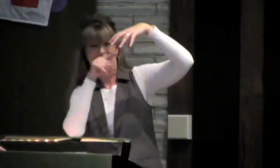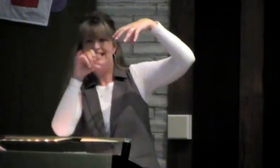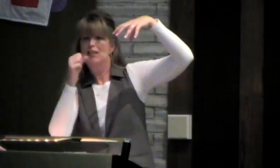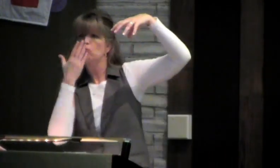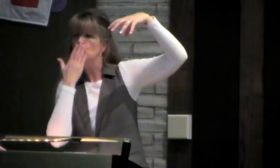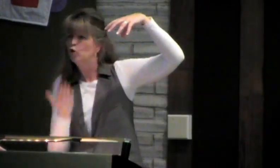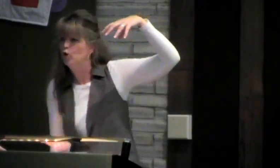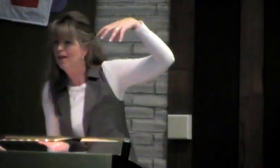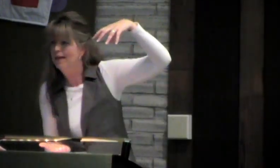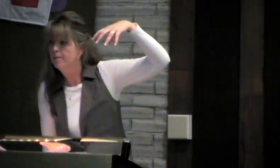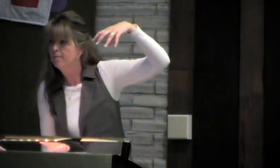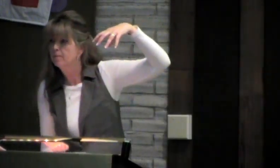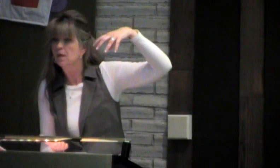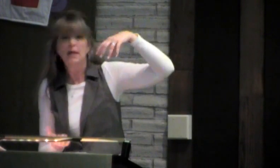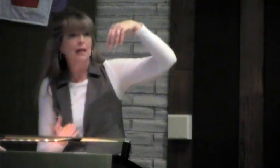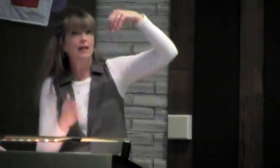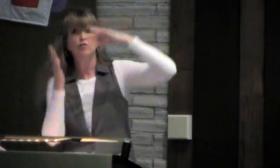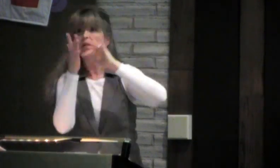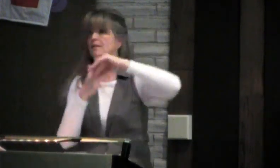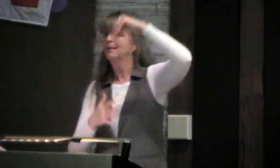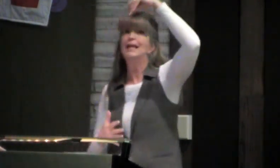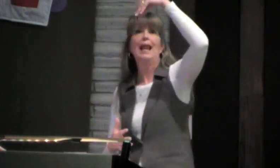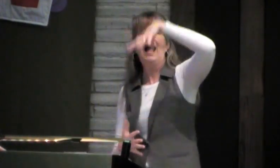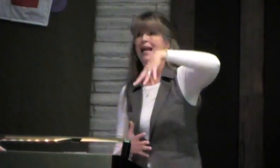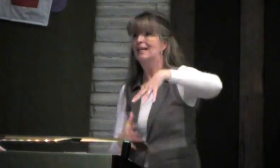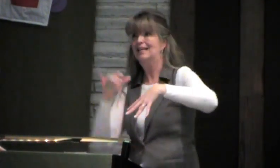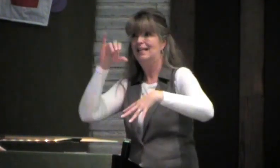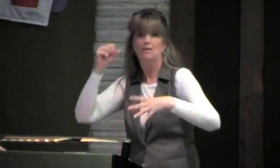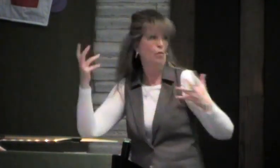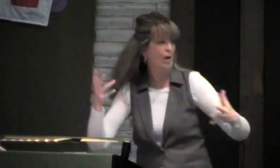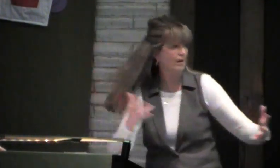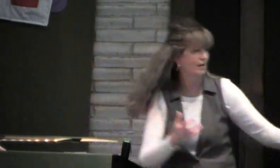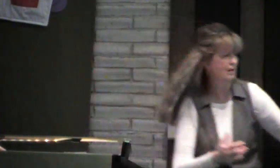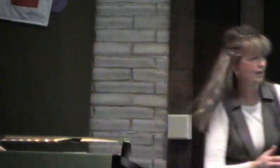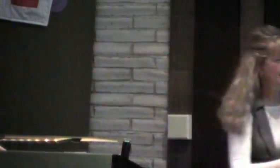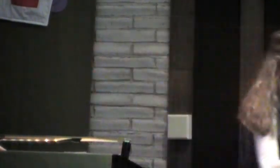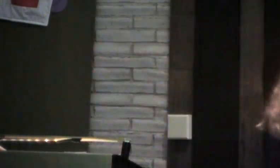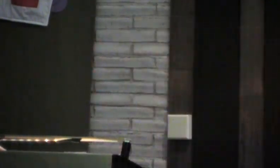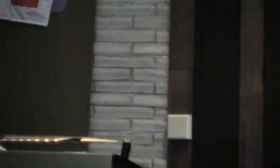into it and then flee because the light is all goodness. Jesus' light